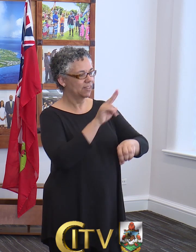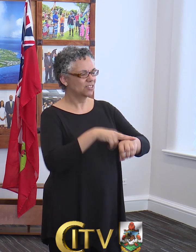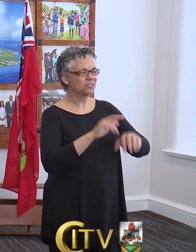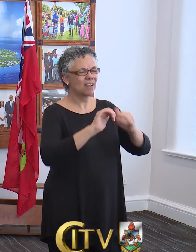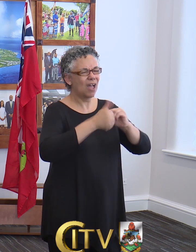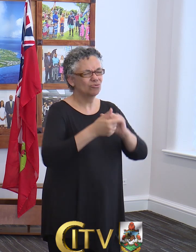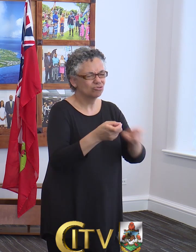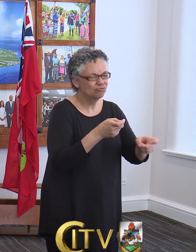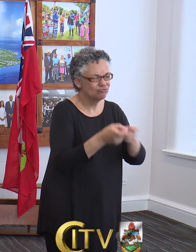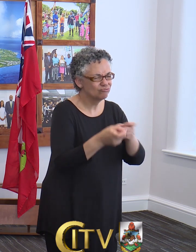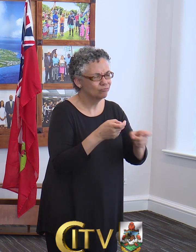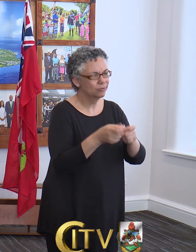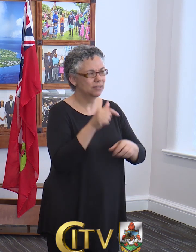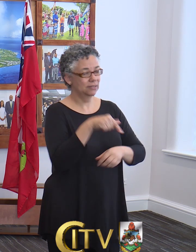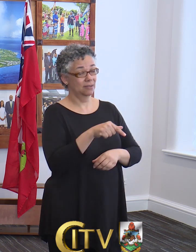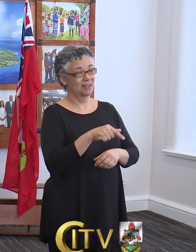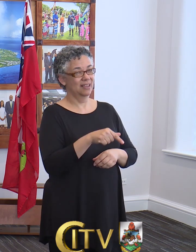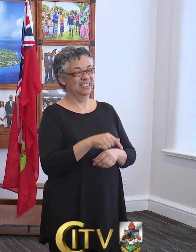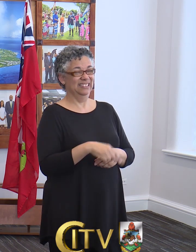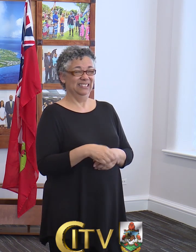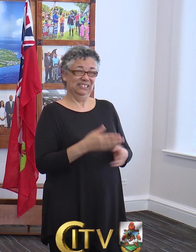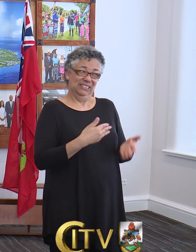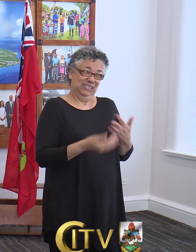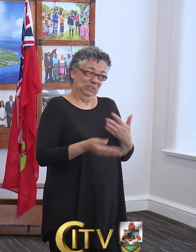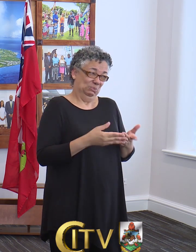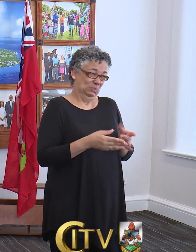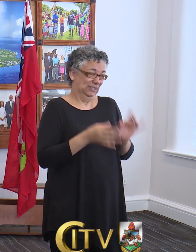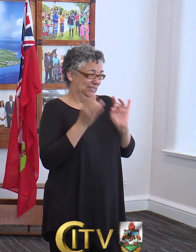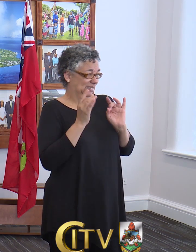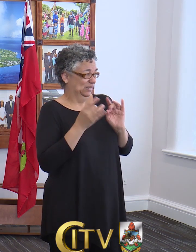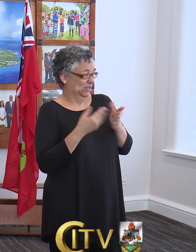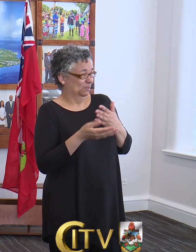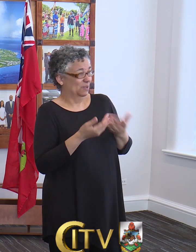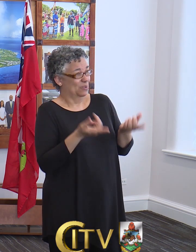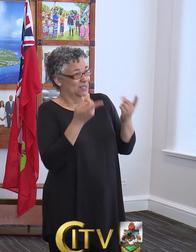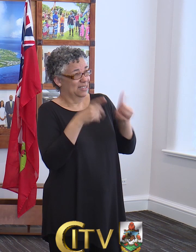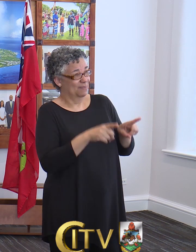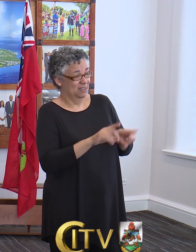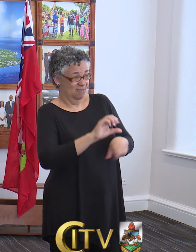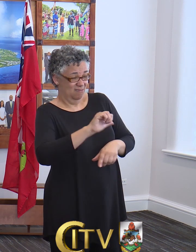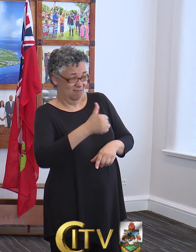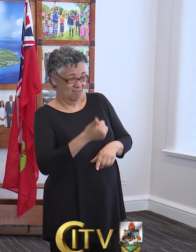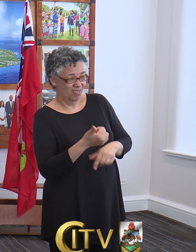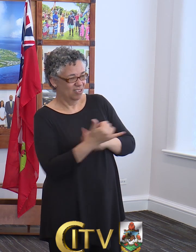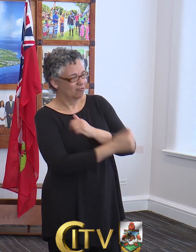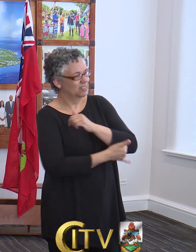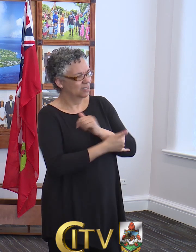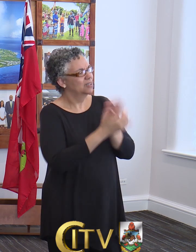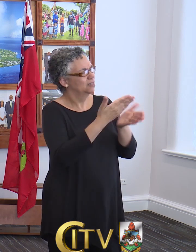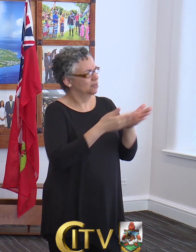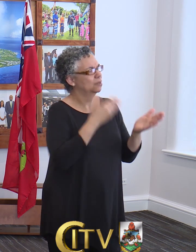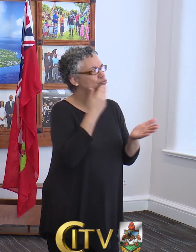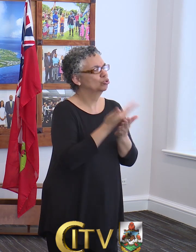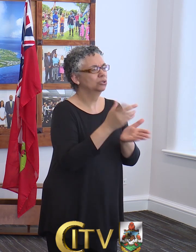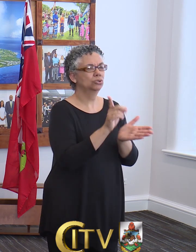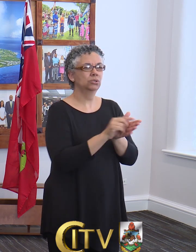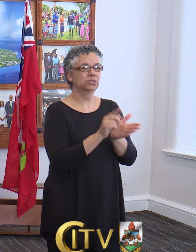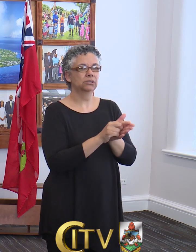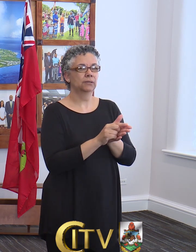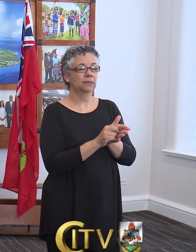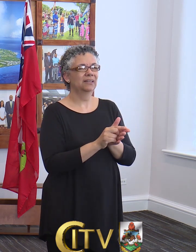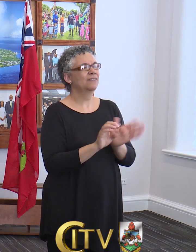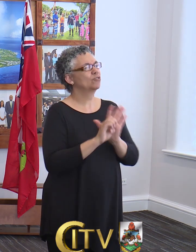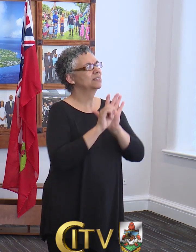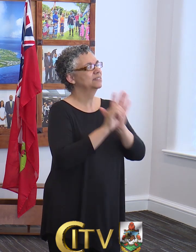despite the dreadful developments that we've witnessed in some countries, there are also pockets of good news. For example, earlier